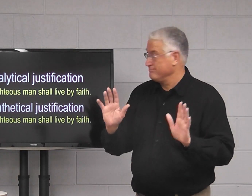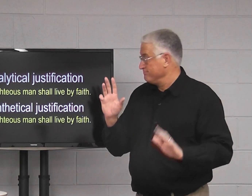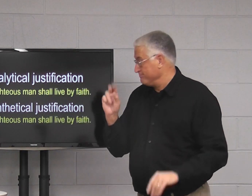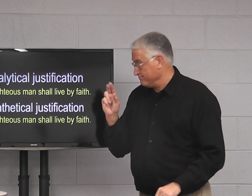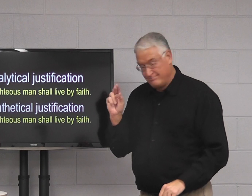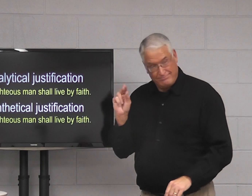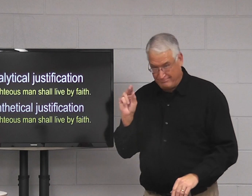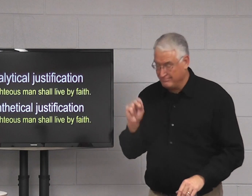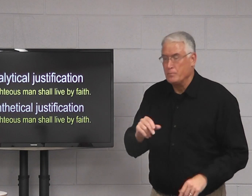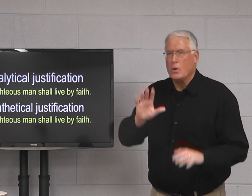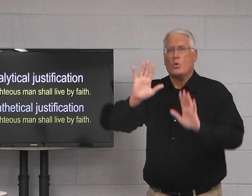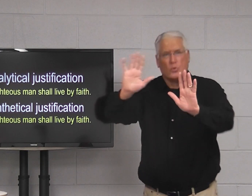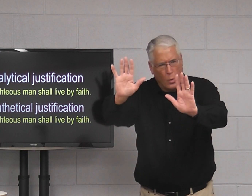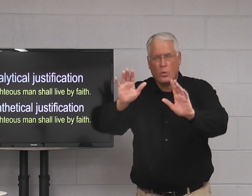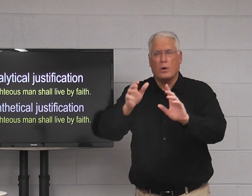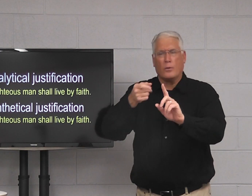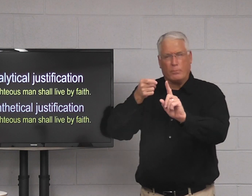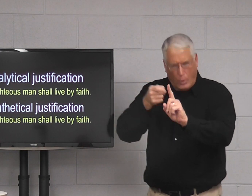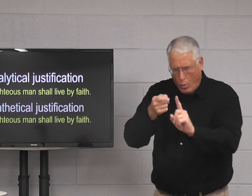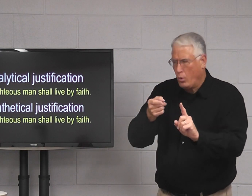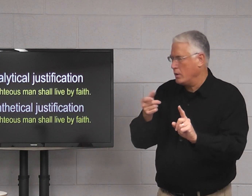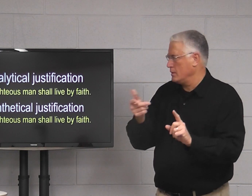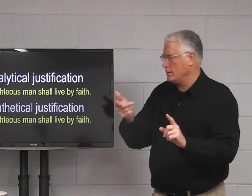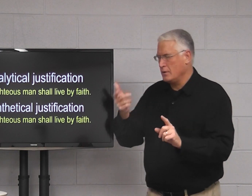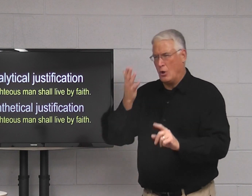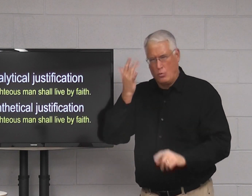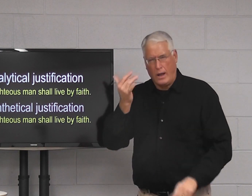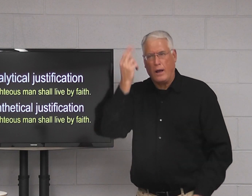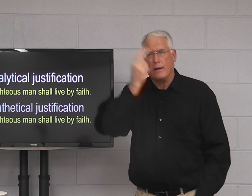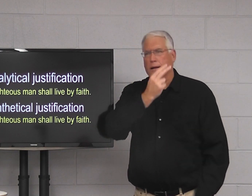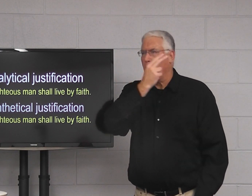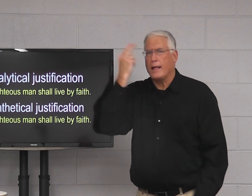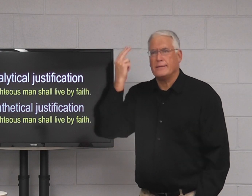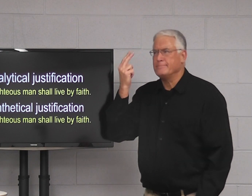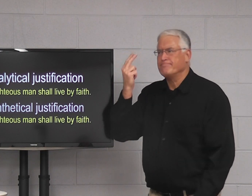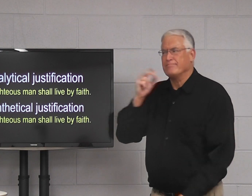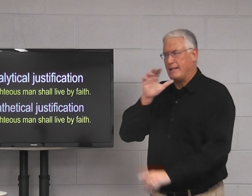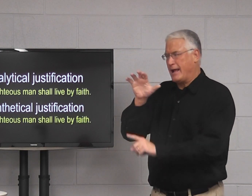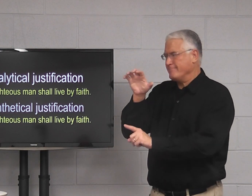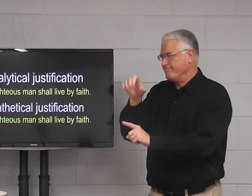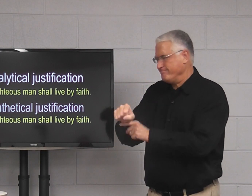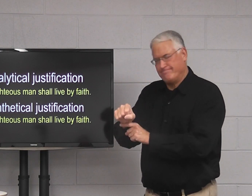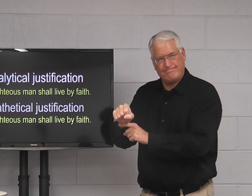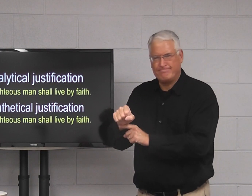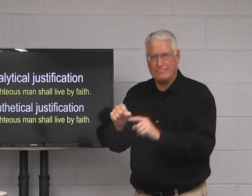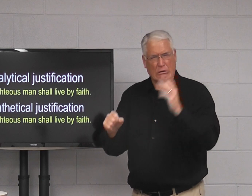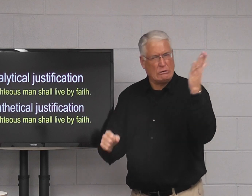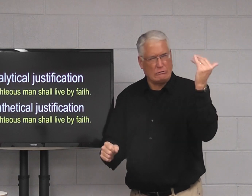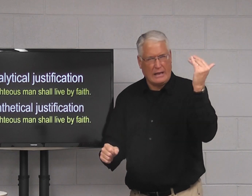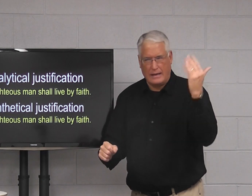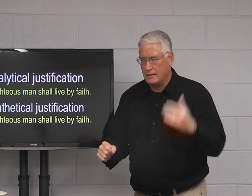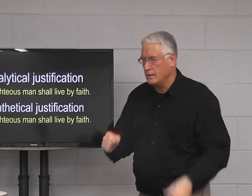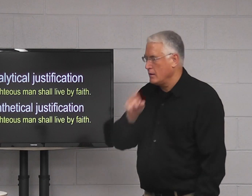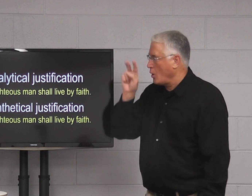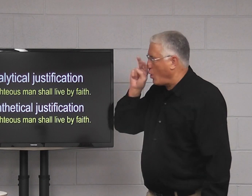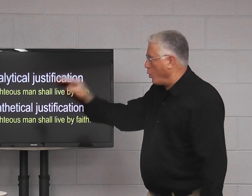that's not true. So the point is, why do the Catholics not